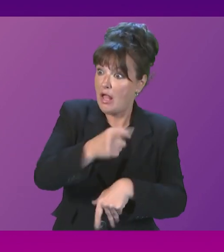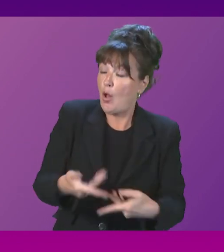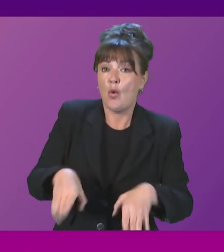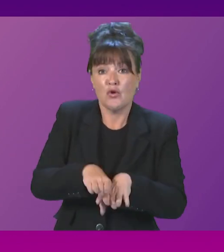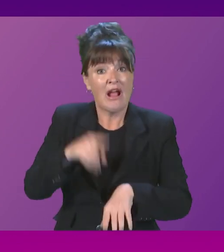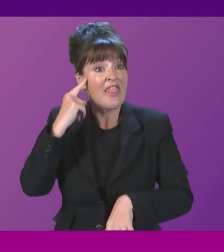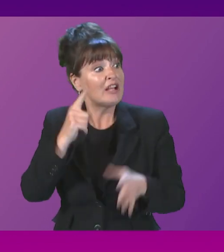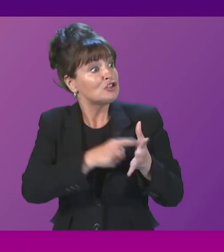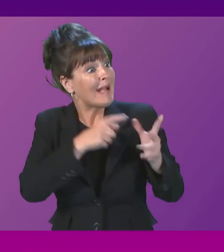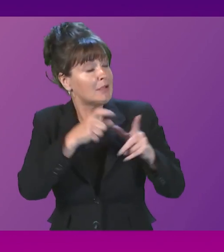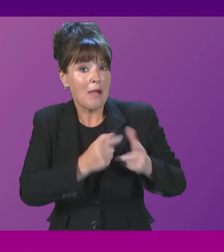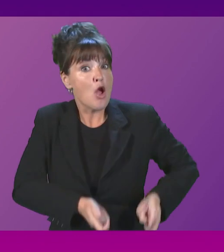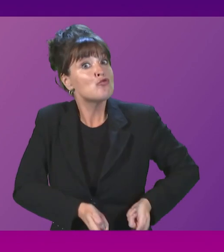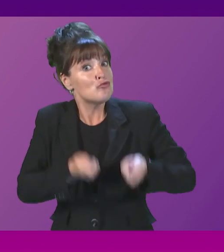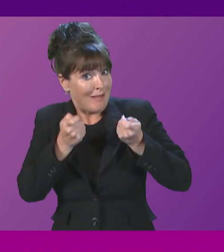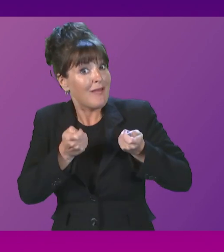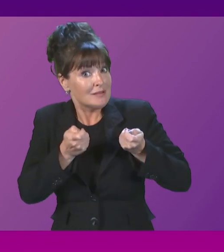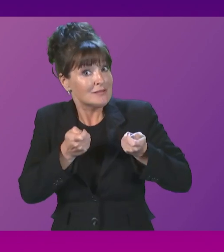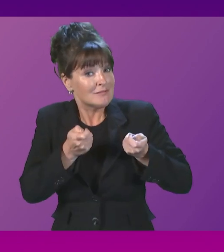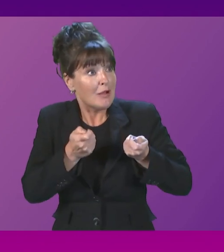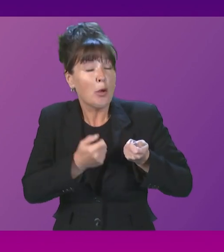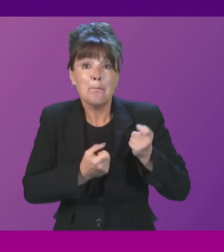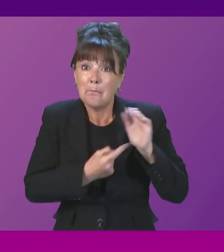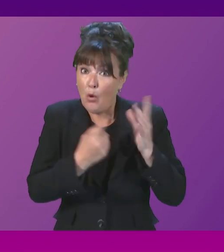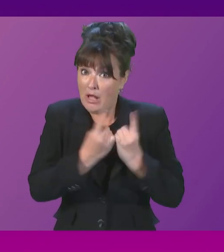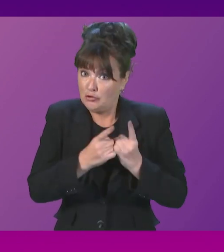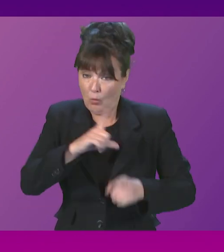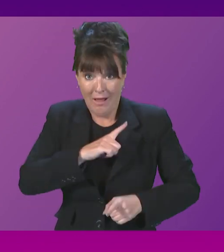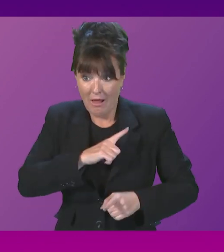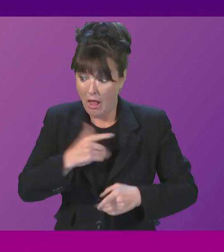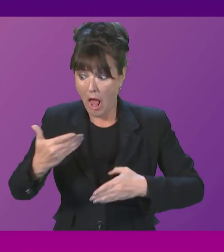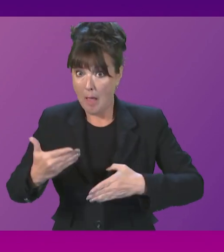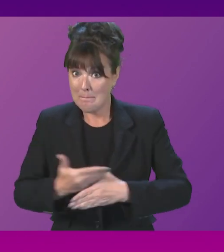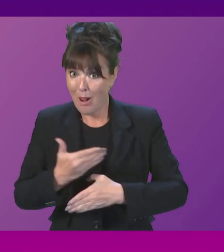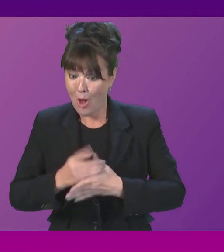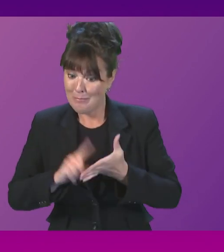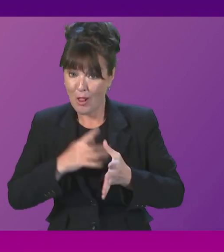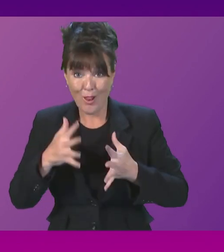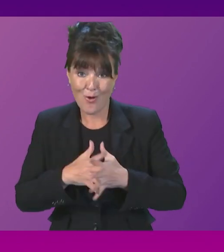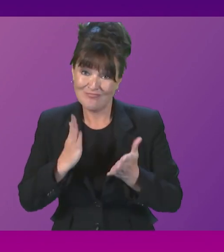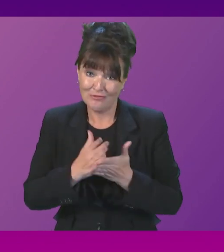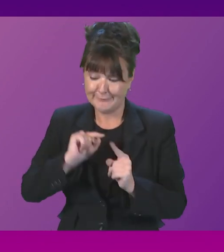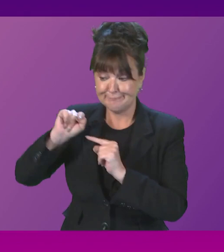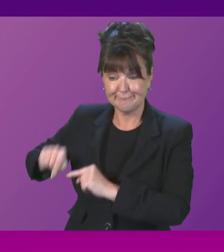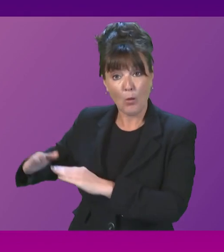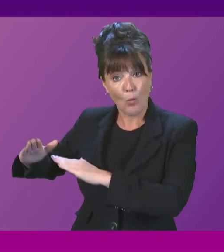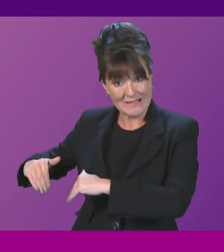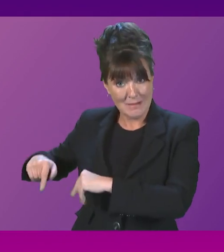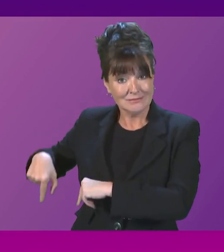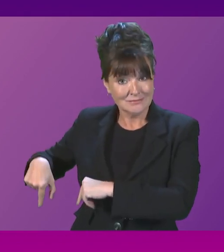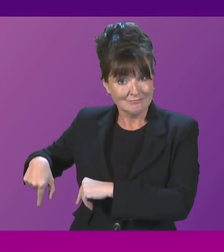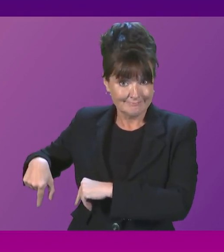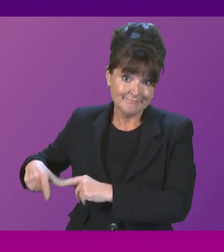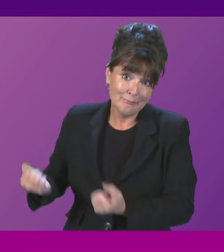really important issue about fair work practices. Employment law, of course, is a reserved matter, but it is our firm belief that a